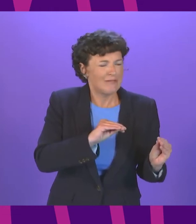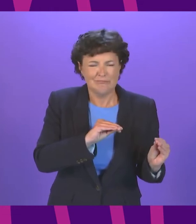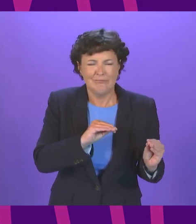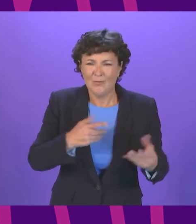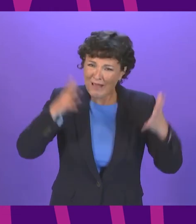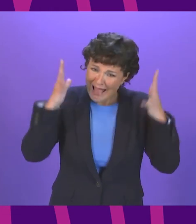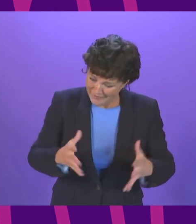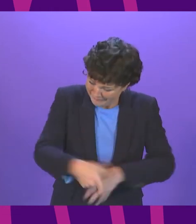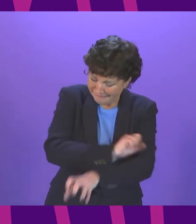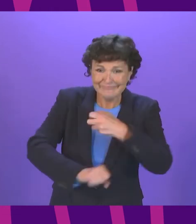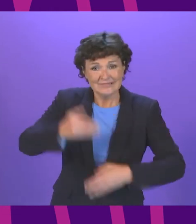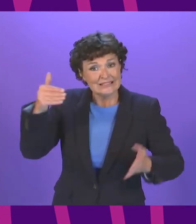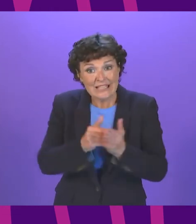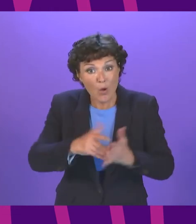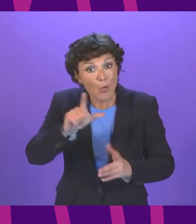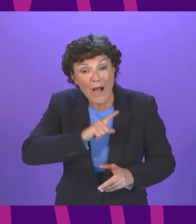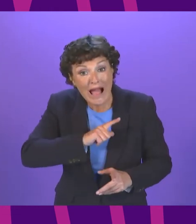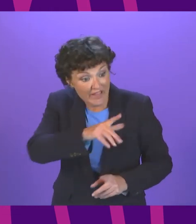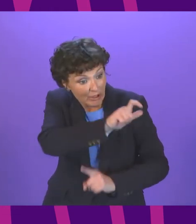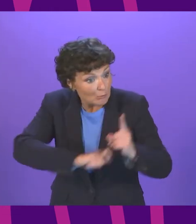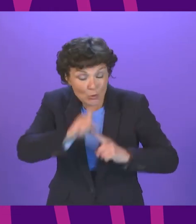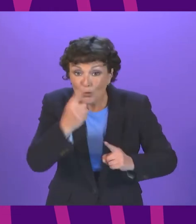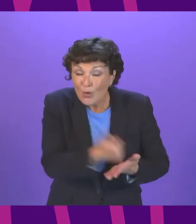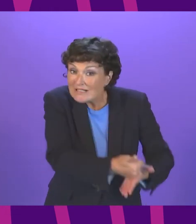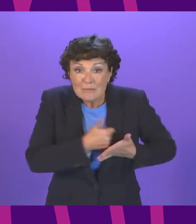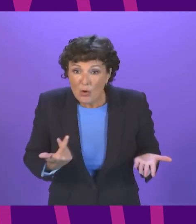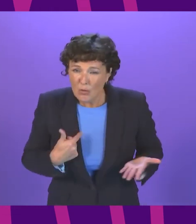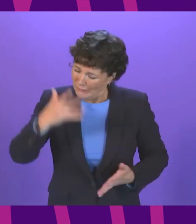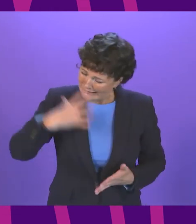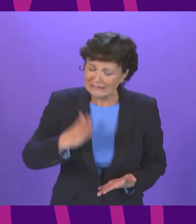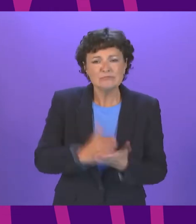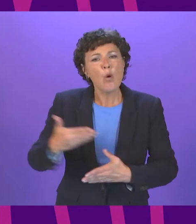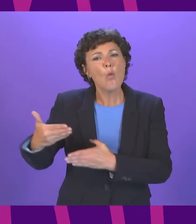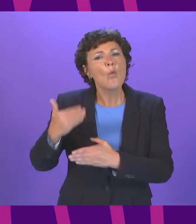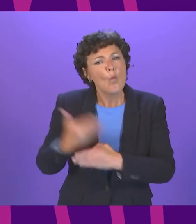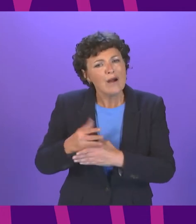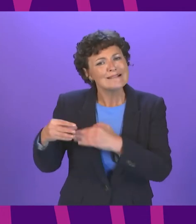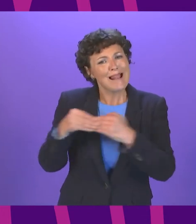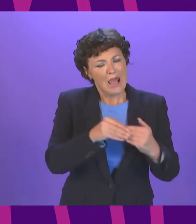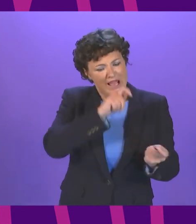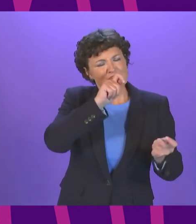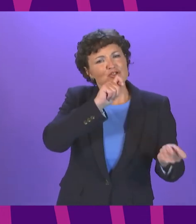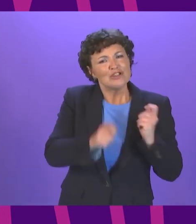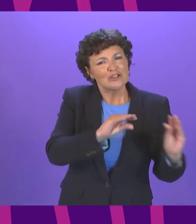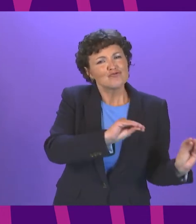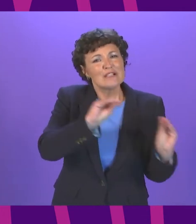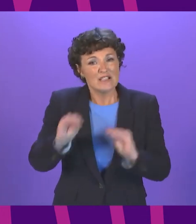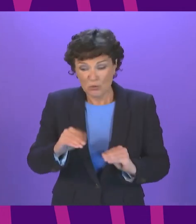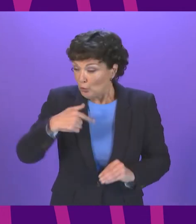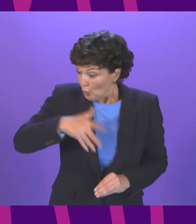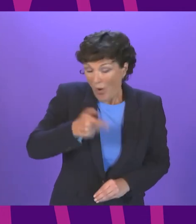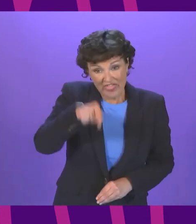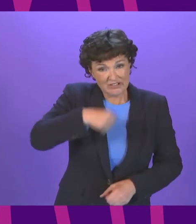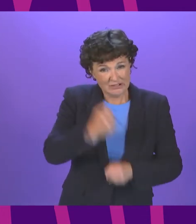from the communities we need to give support we need a truly workers-led transition so that this government doesn't repeat the mistakes of the last Tory